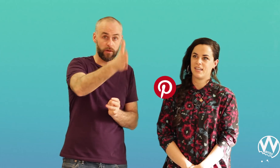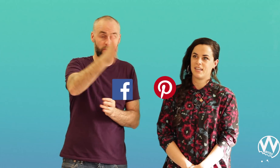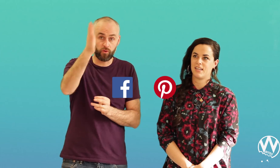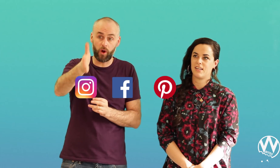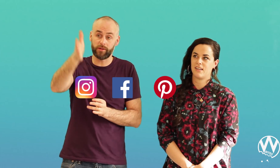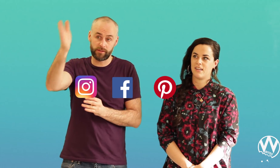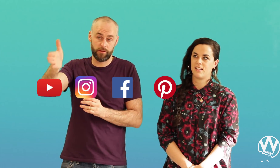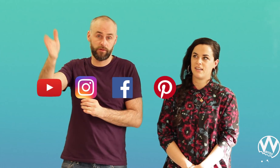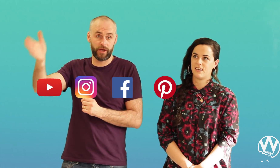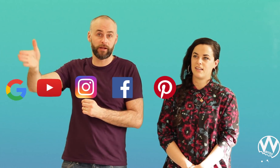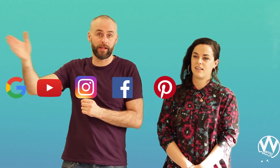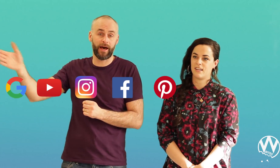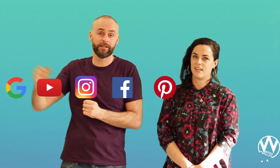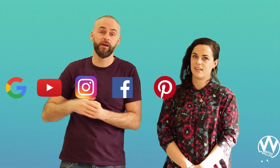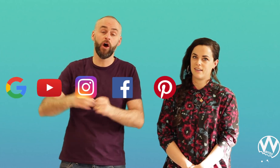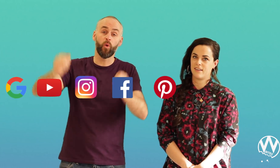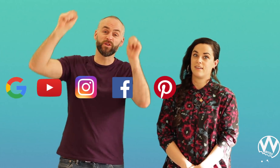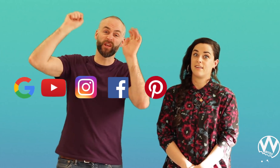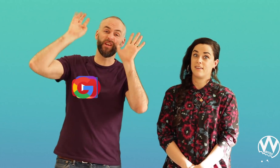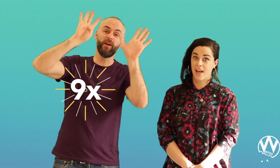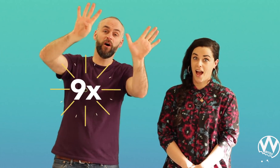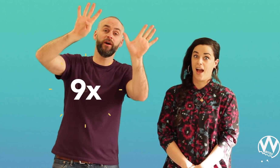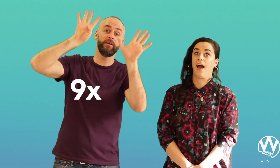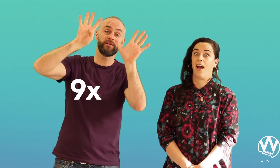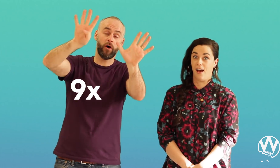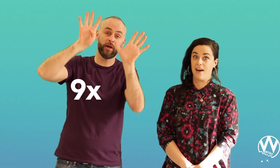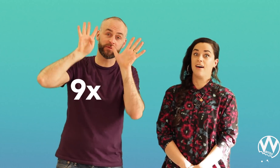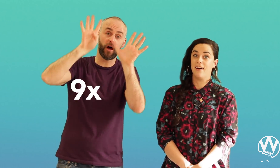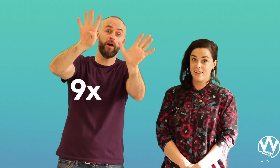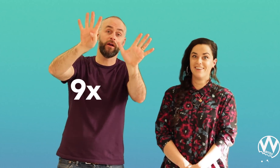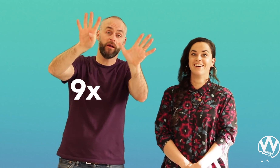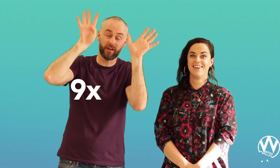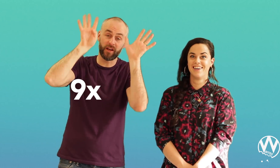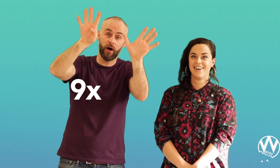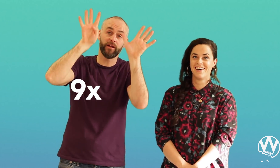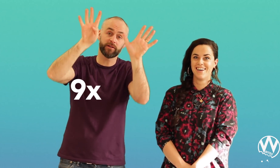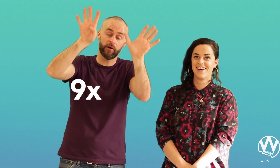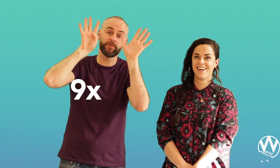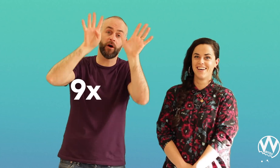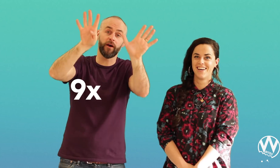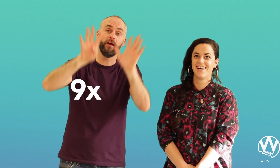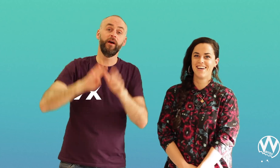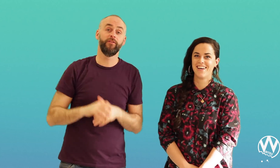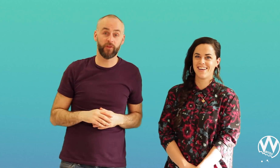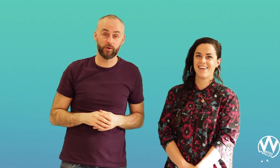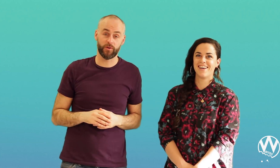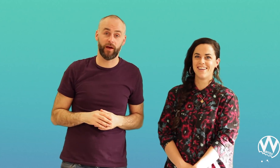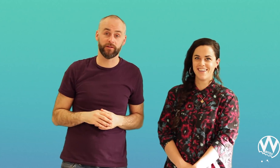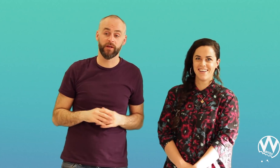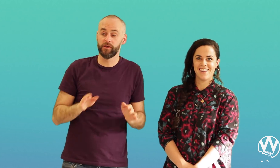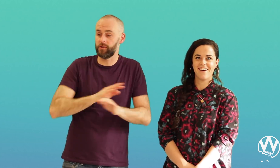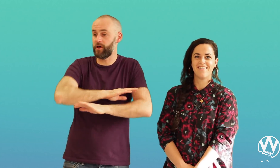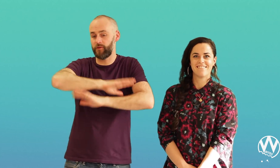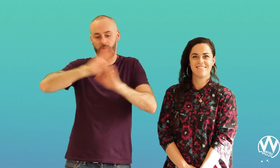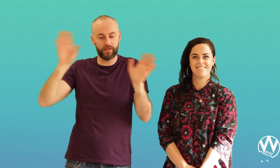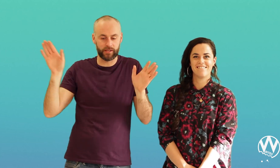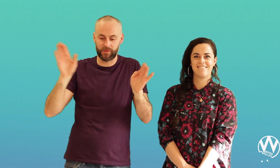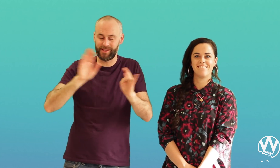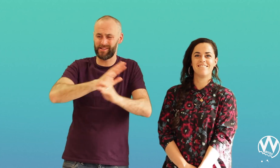cross-channel ads was nine times higher, nine times higher than those who hadn't. So that for me tells me this